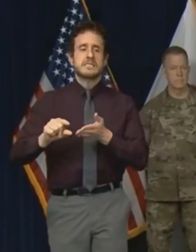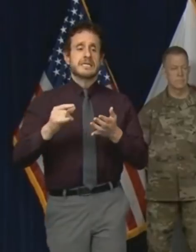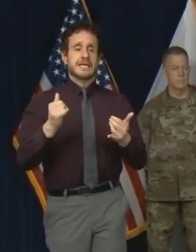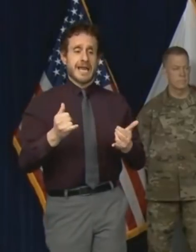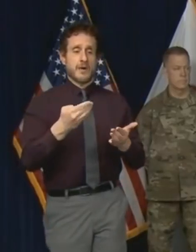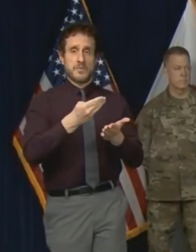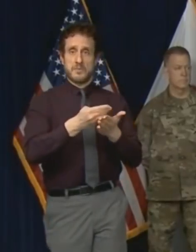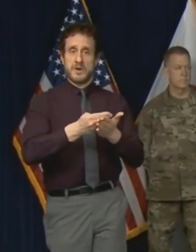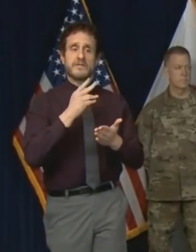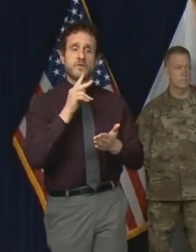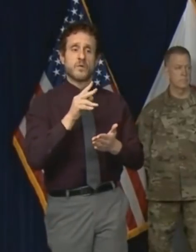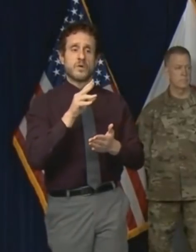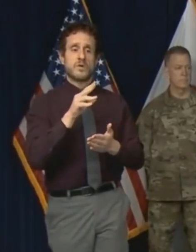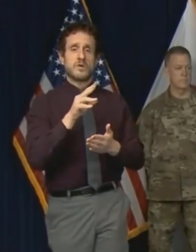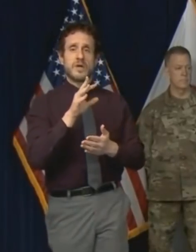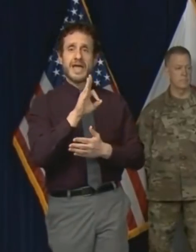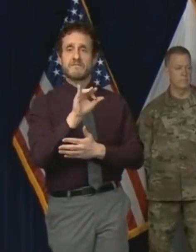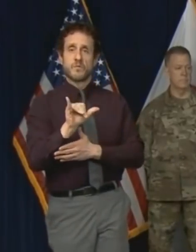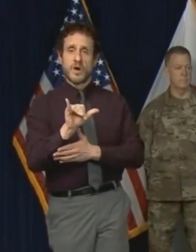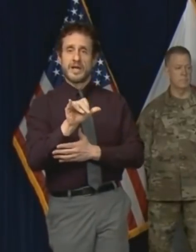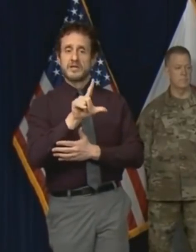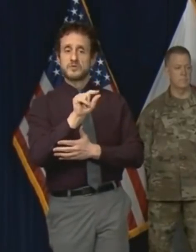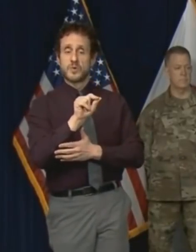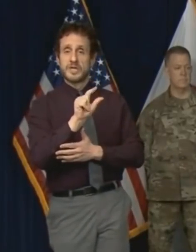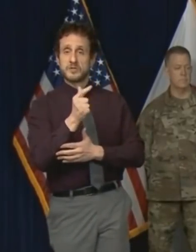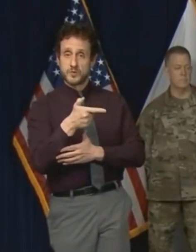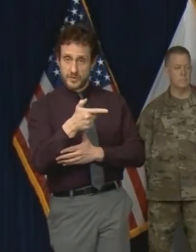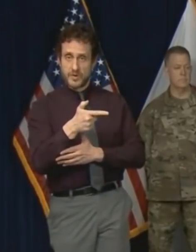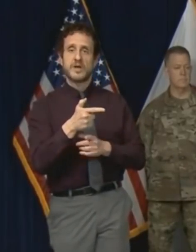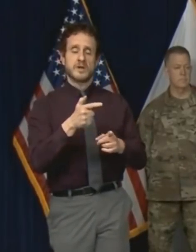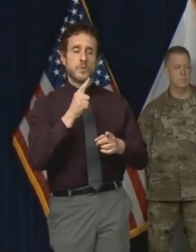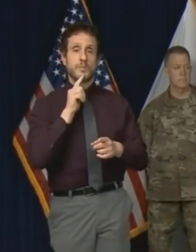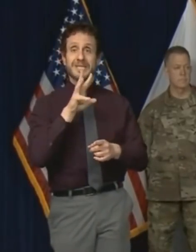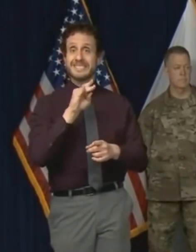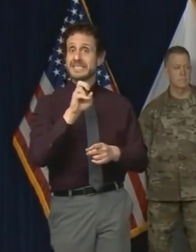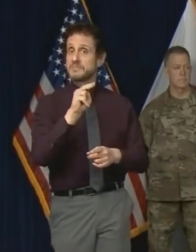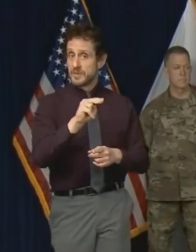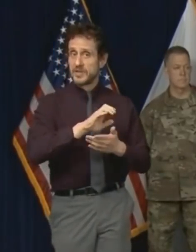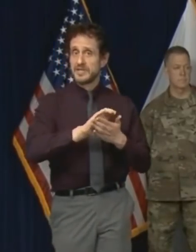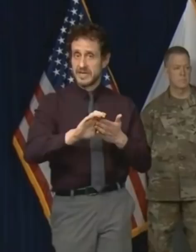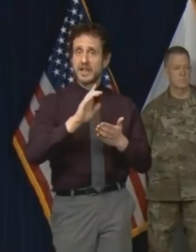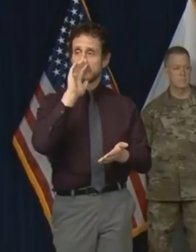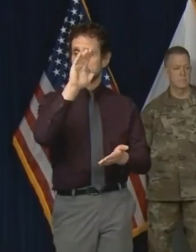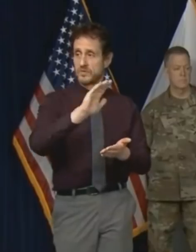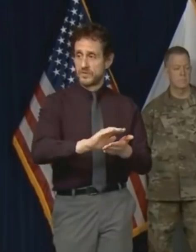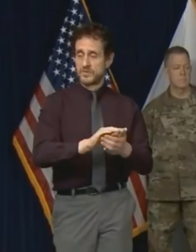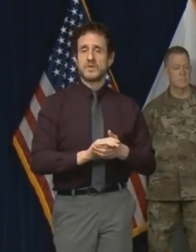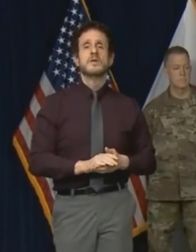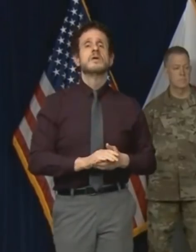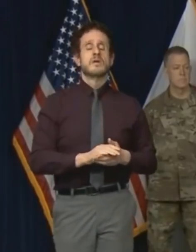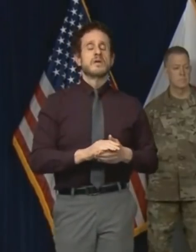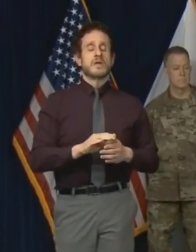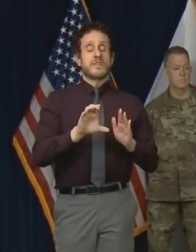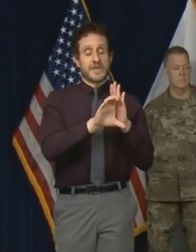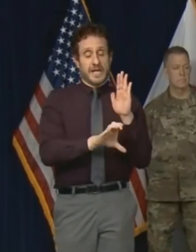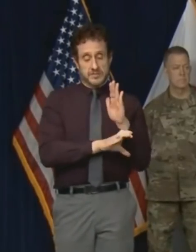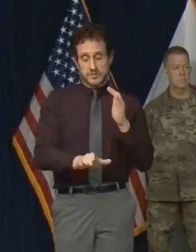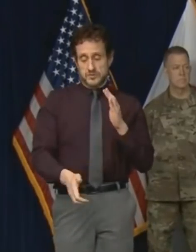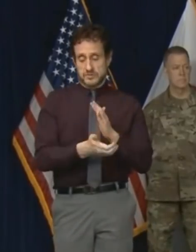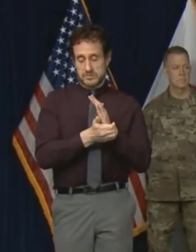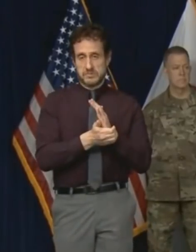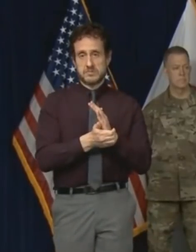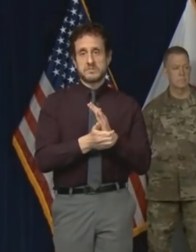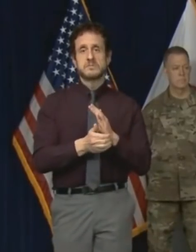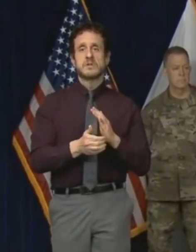is 6.2 billion dollars and if in November the constitutional amendment to move from a flat tax